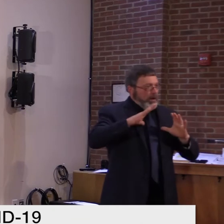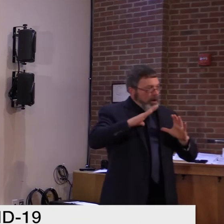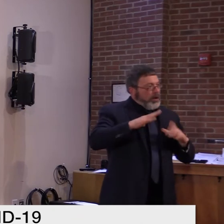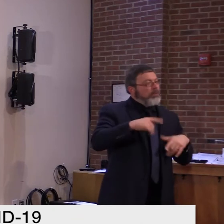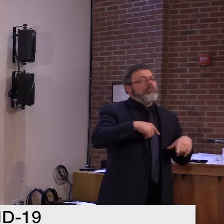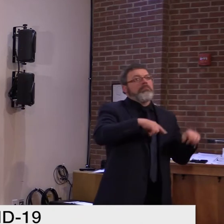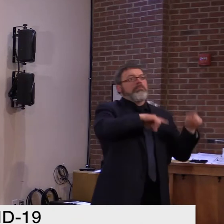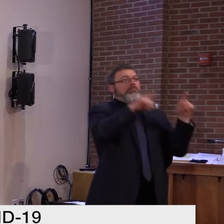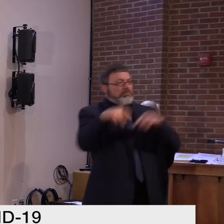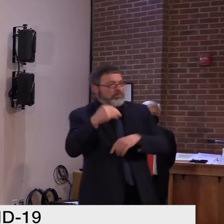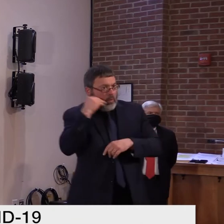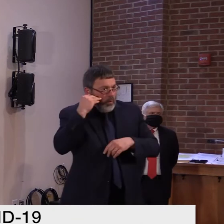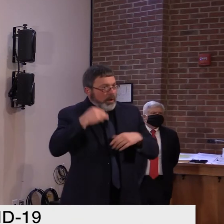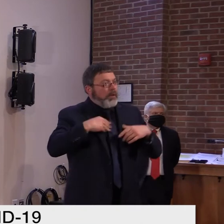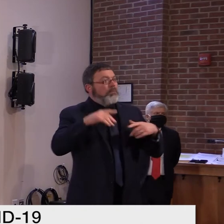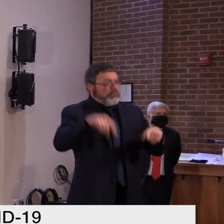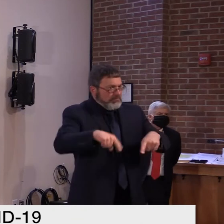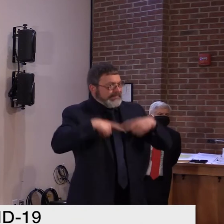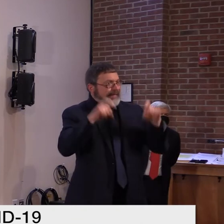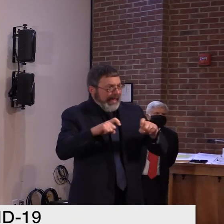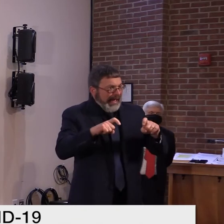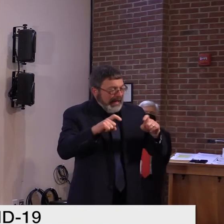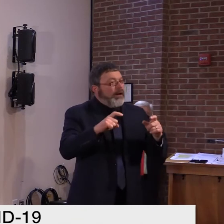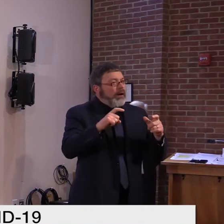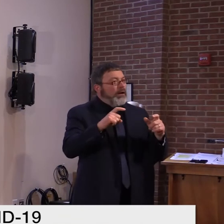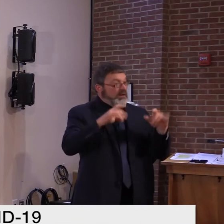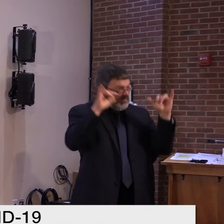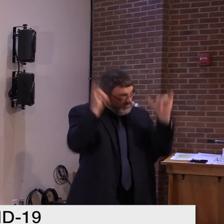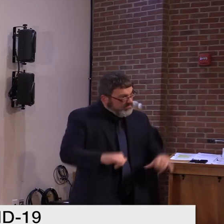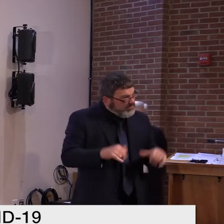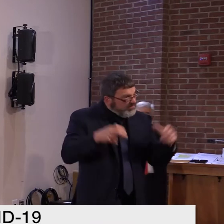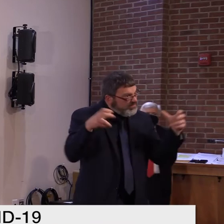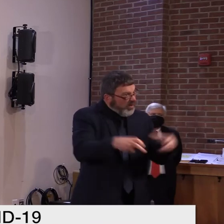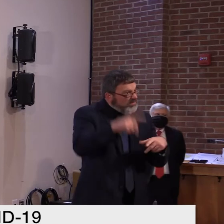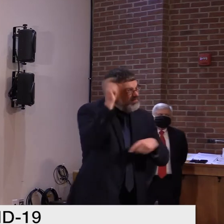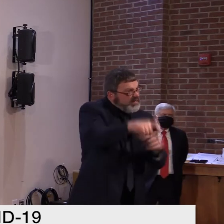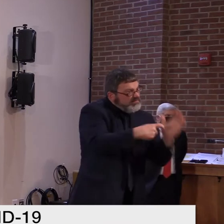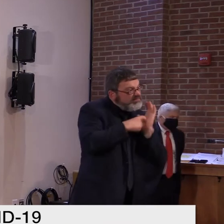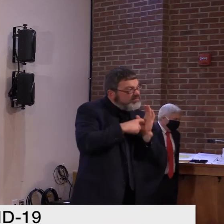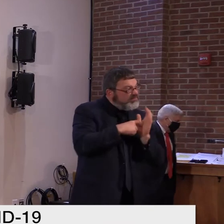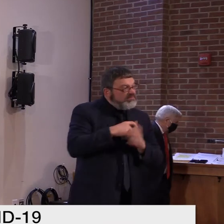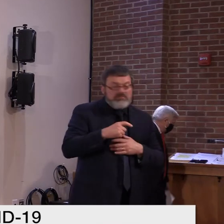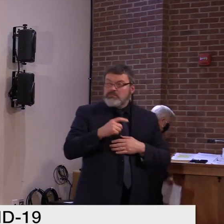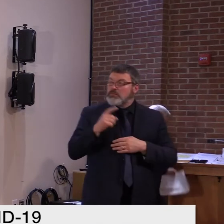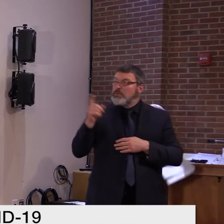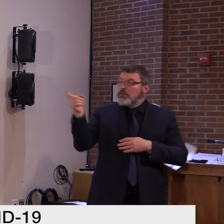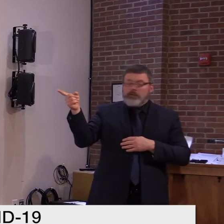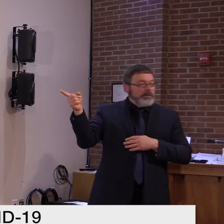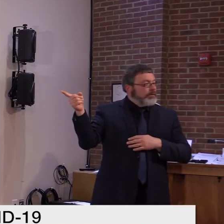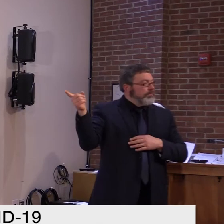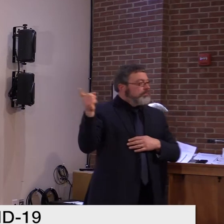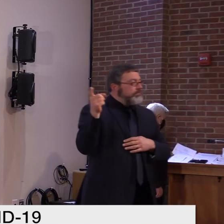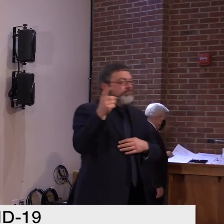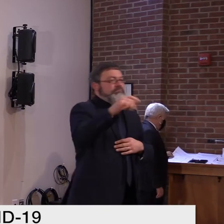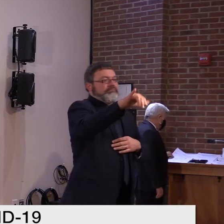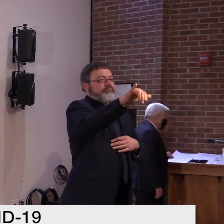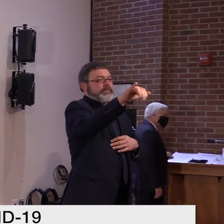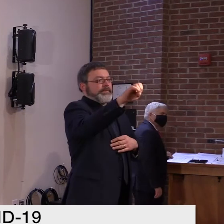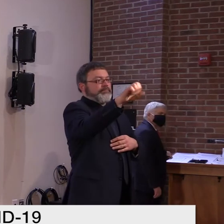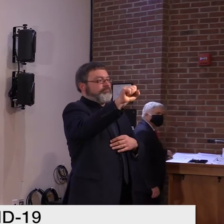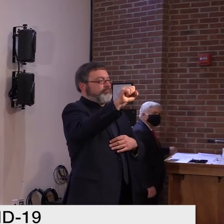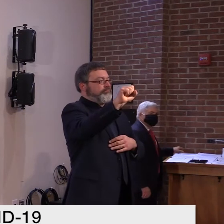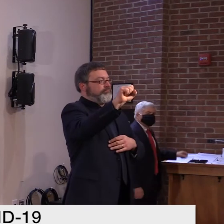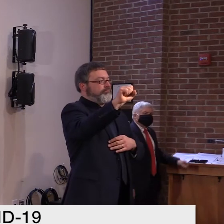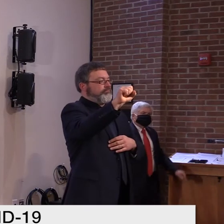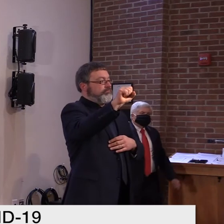hear, but the answer is you must still quarantine. Because you've come from a place that has even a higher positivity rate than anywhere here in the